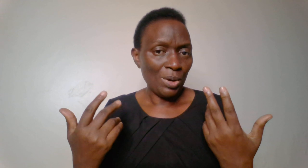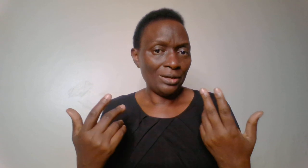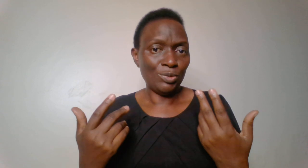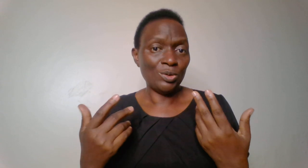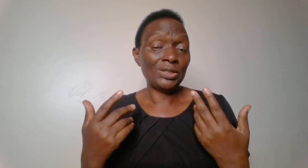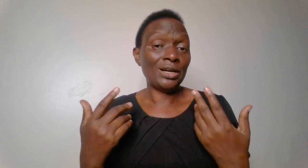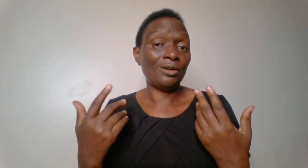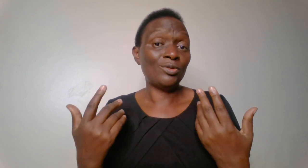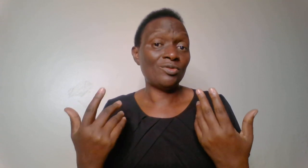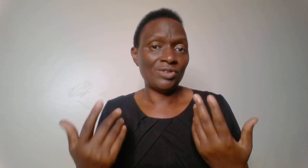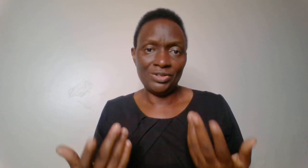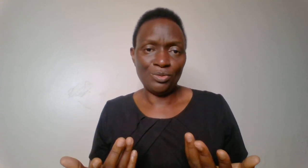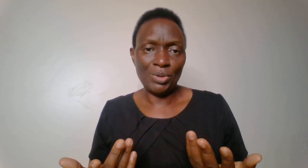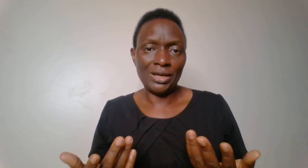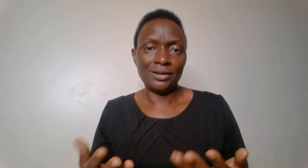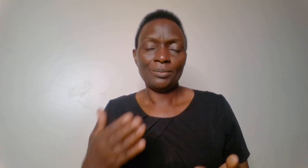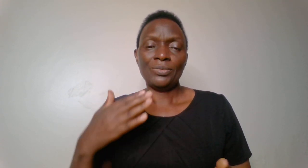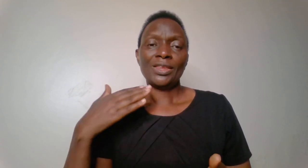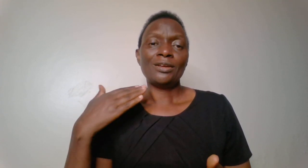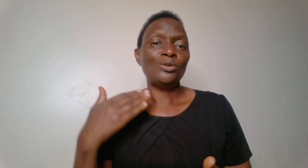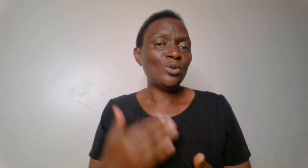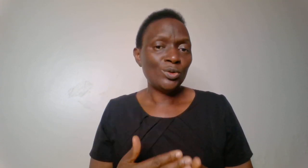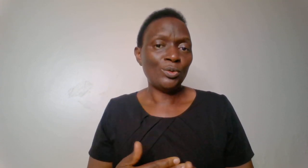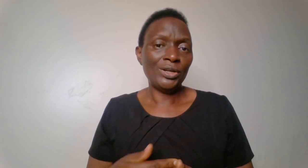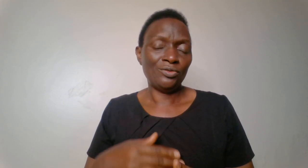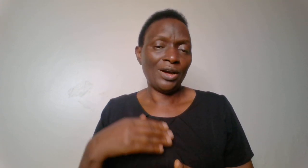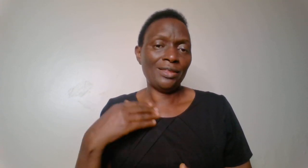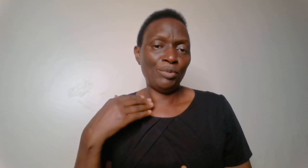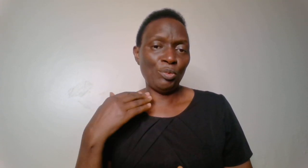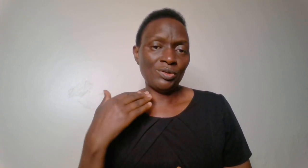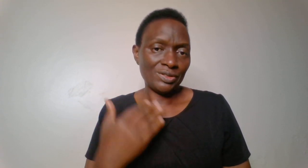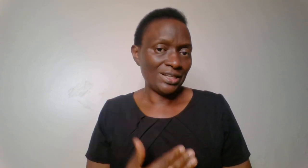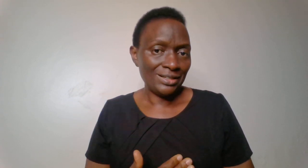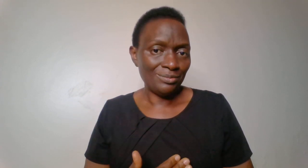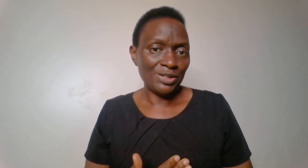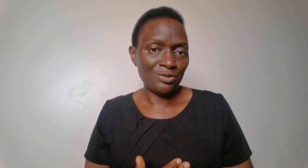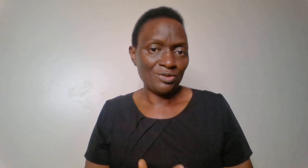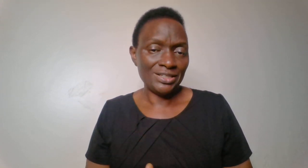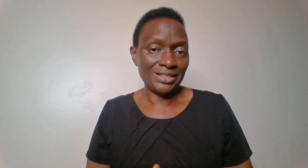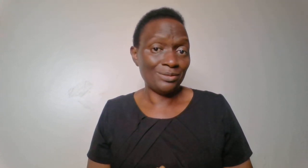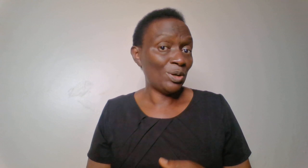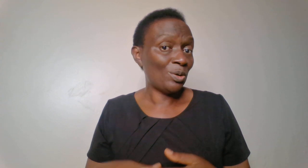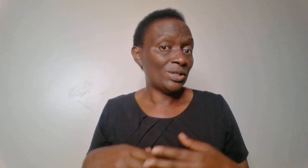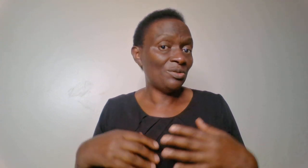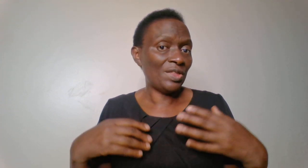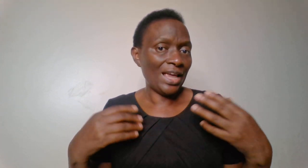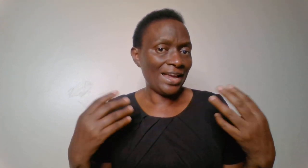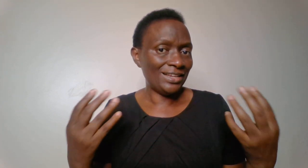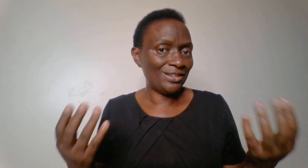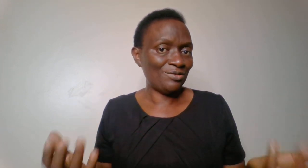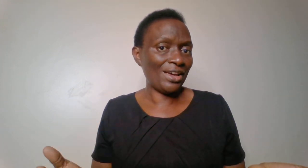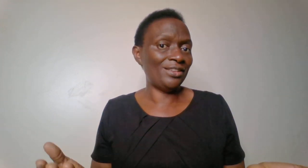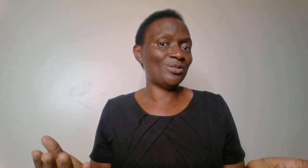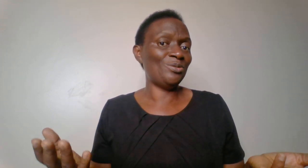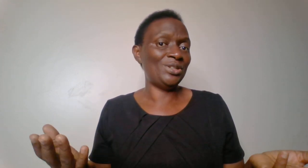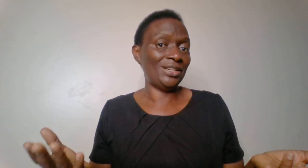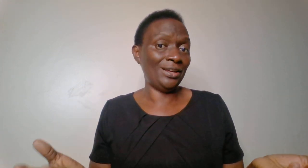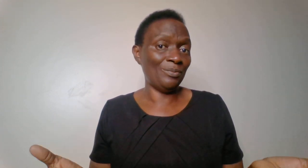mind because he cannot read your mind. Don't wait for other people to tell him these phrases because if they identify this good in him,